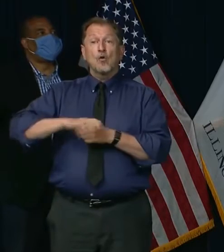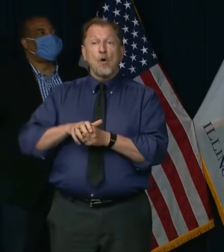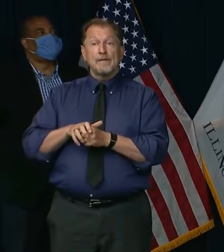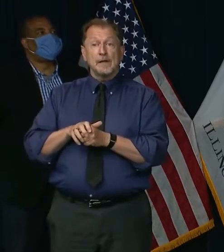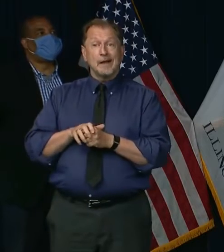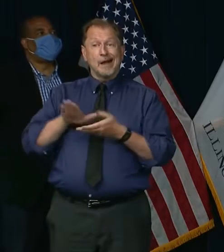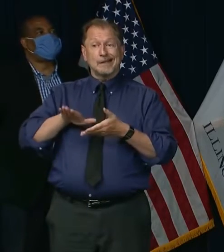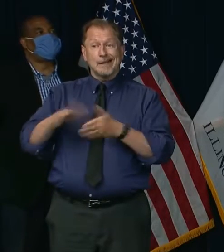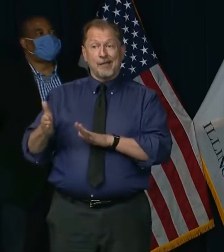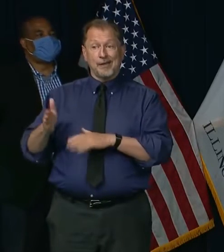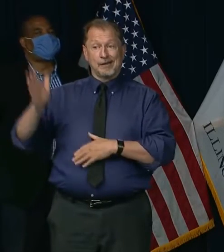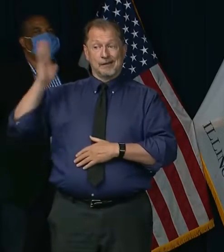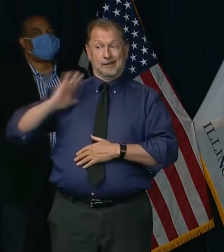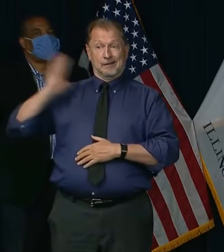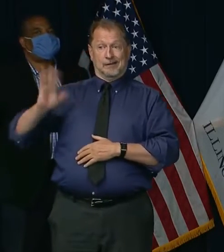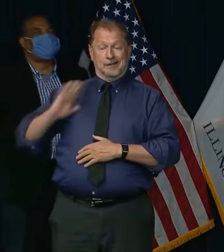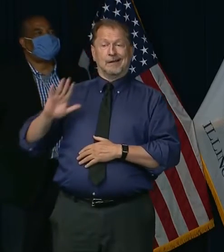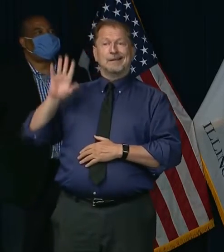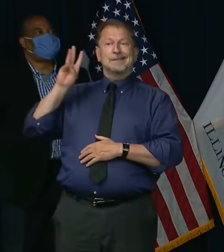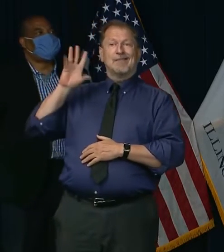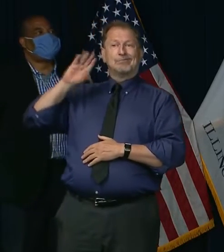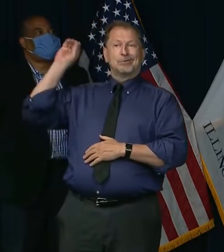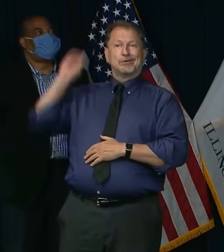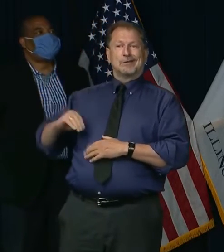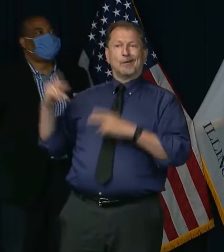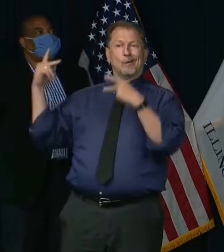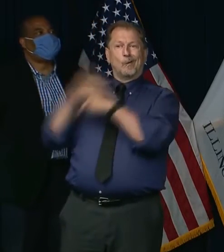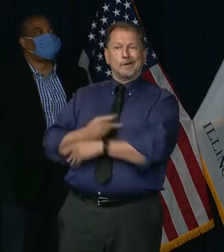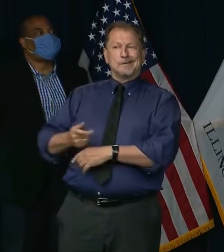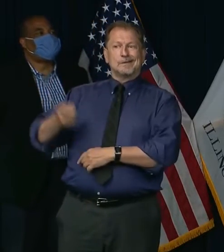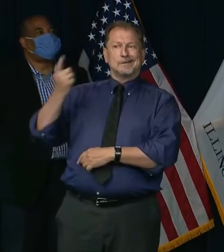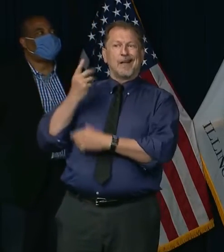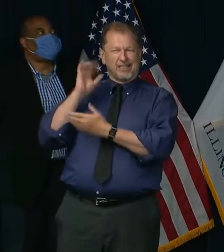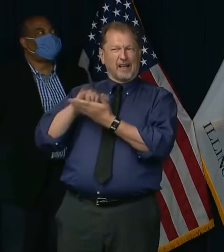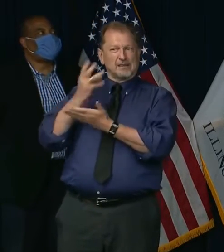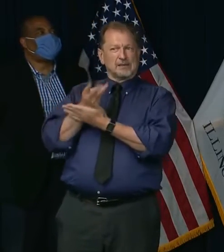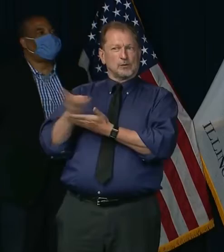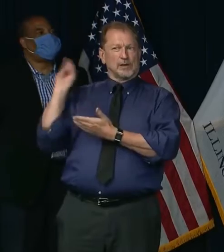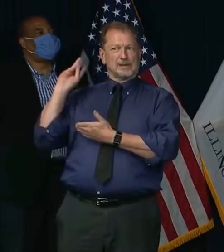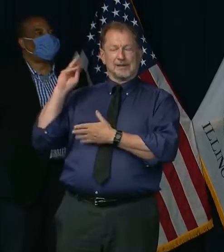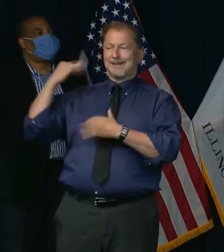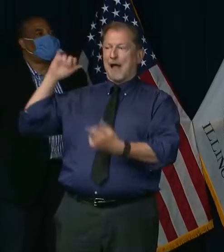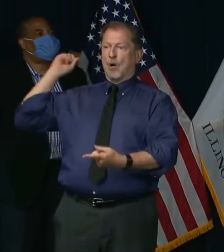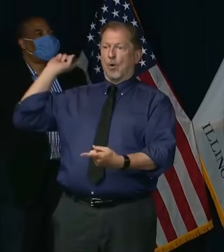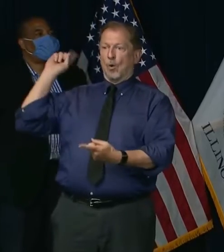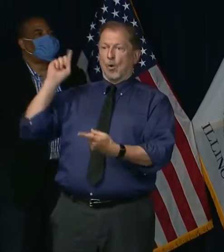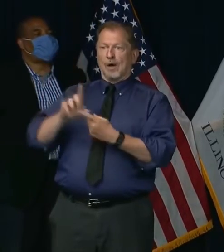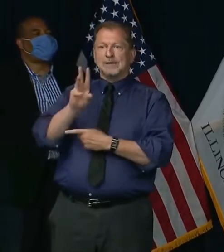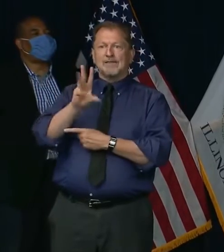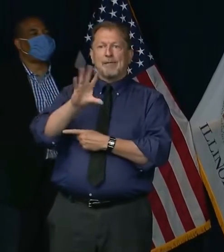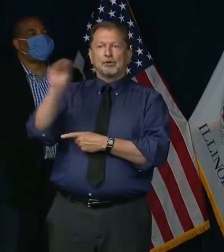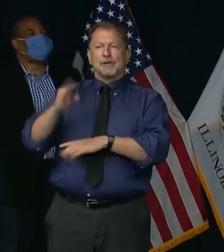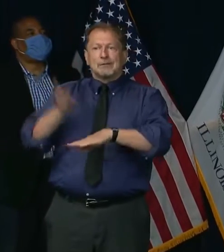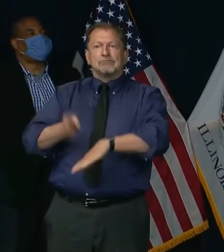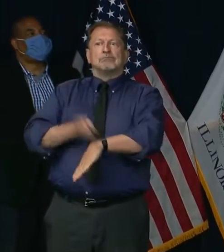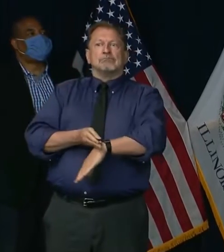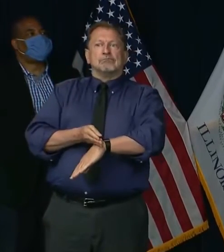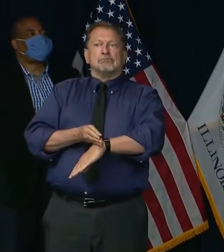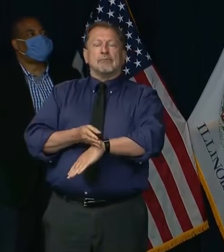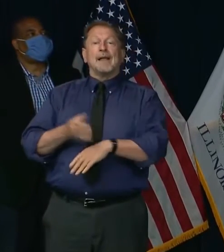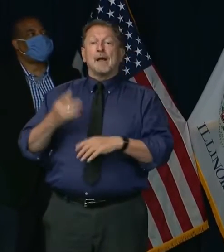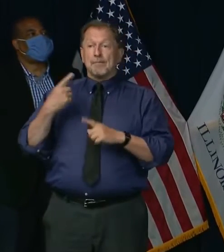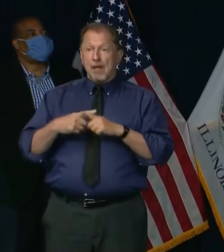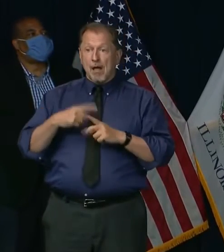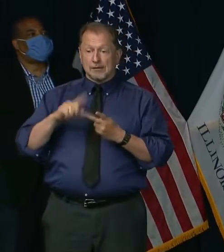65% from a high six weeks ago. Even as our testing continues to grow, our